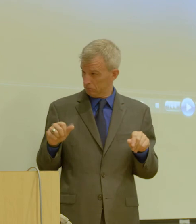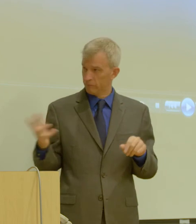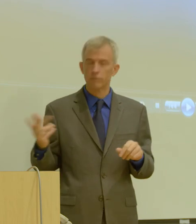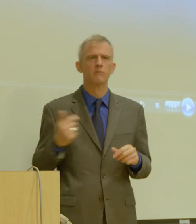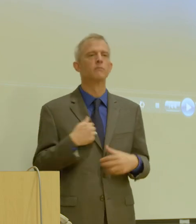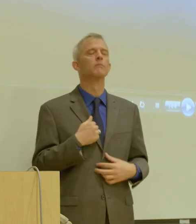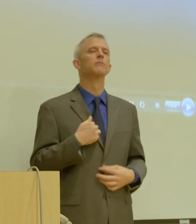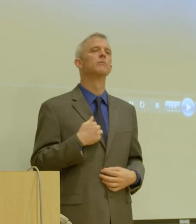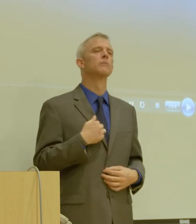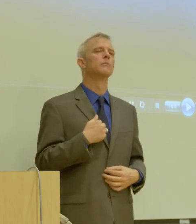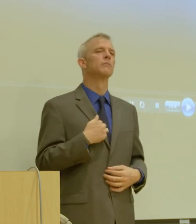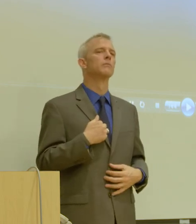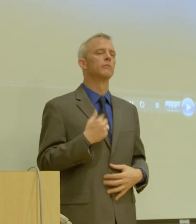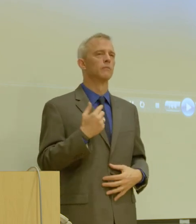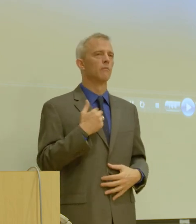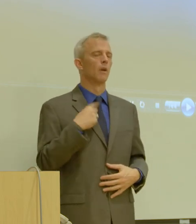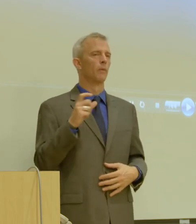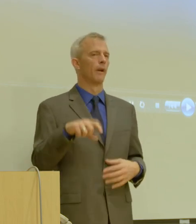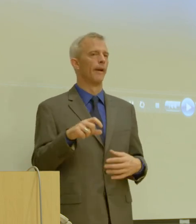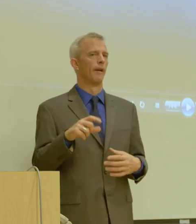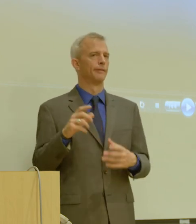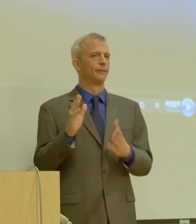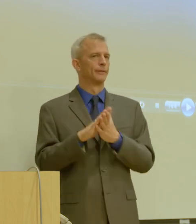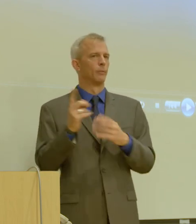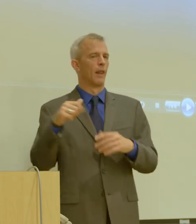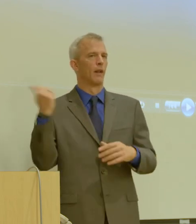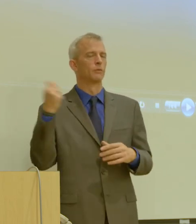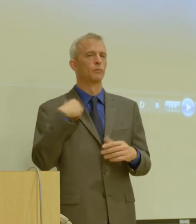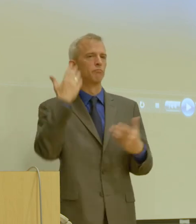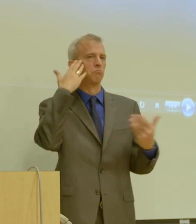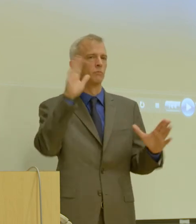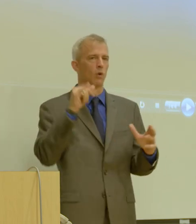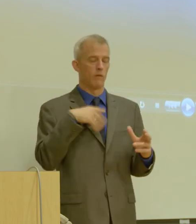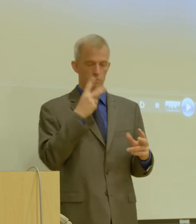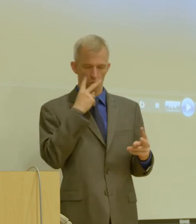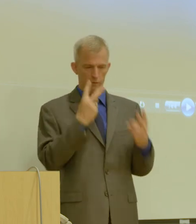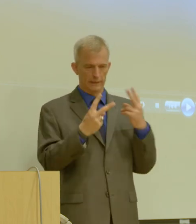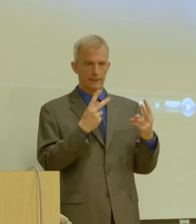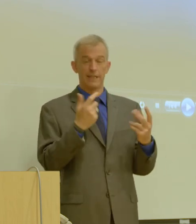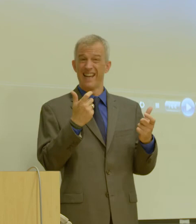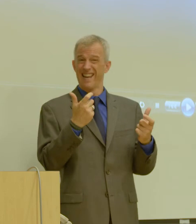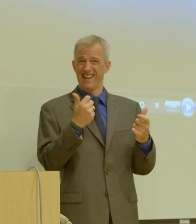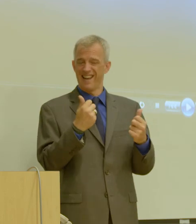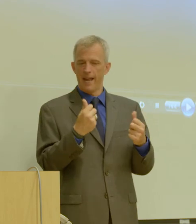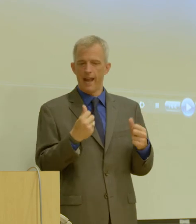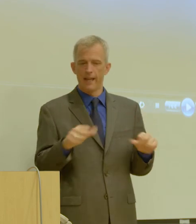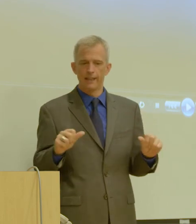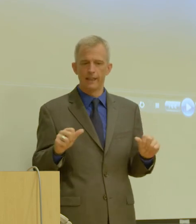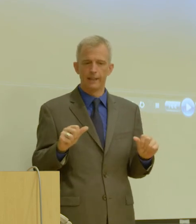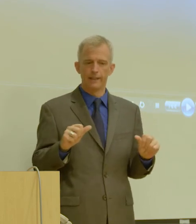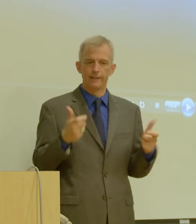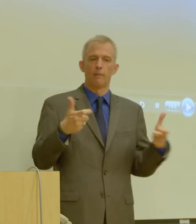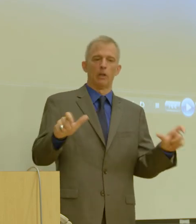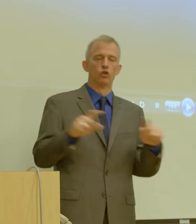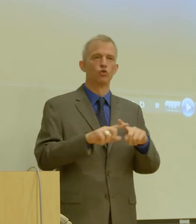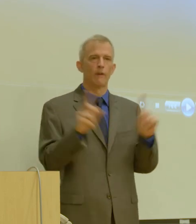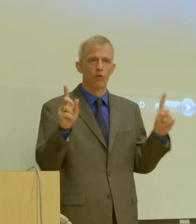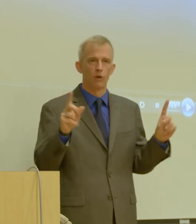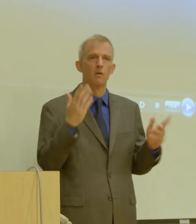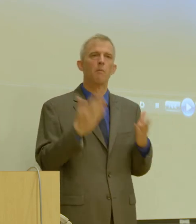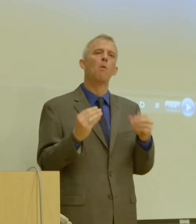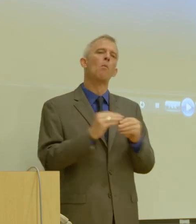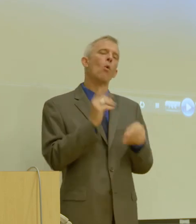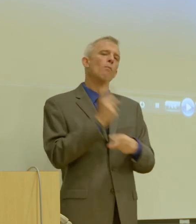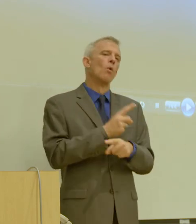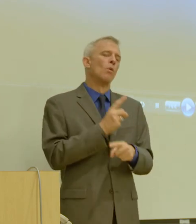uh, if what we're seeing, if there's a, been a substantial, uh, difference, uh, from it. Um, and it, it's probably more appropriate to